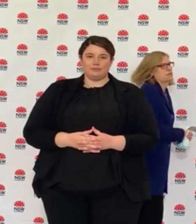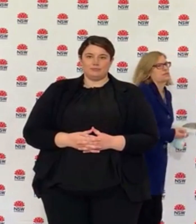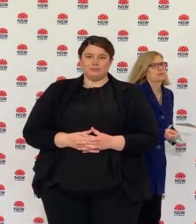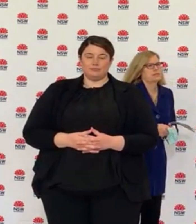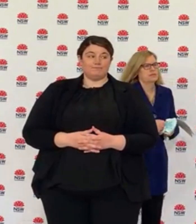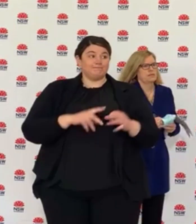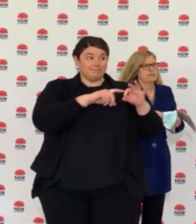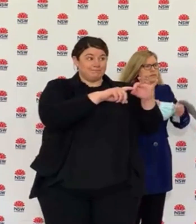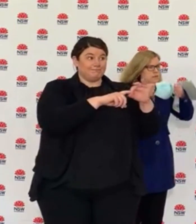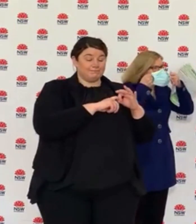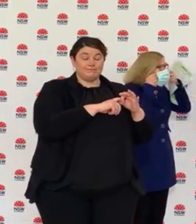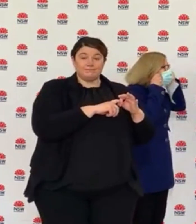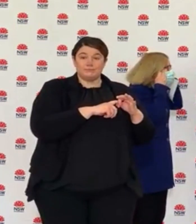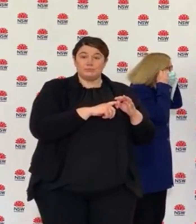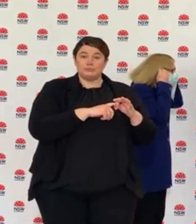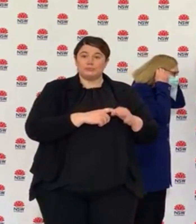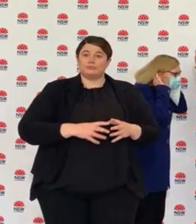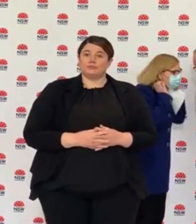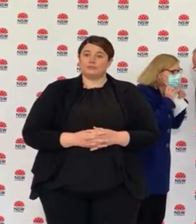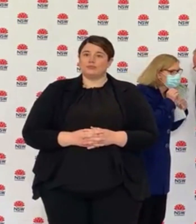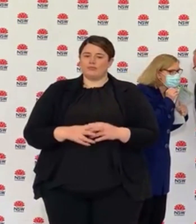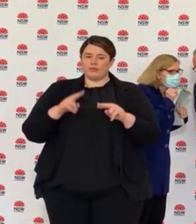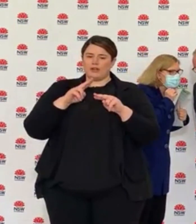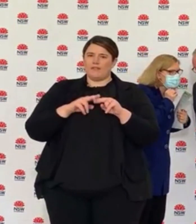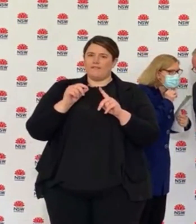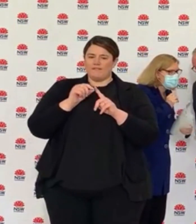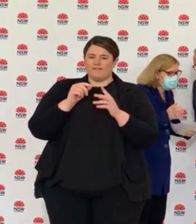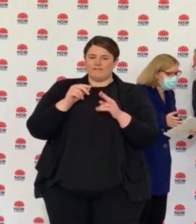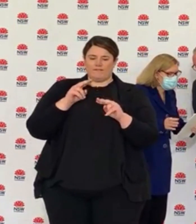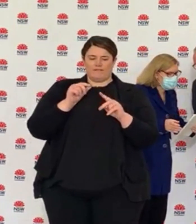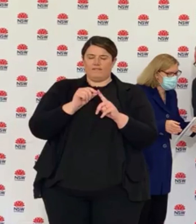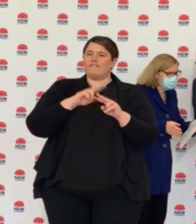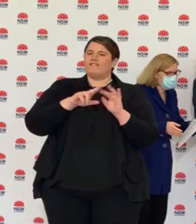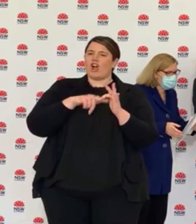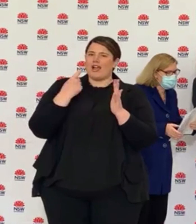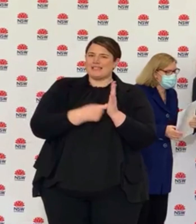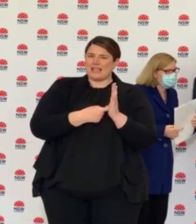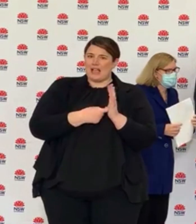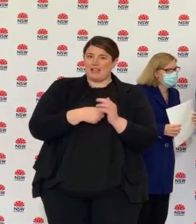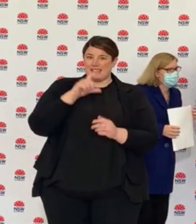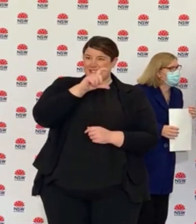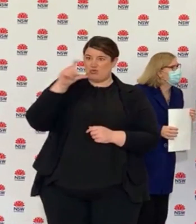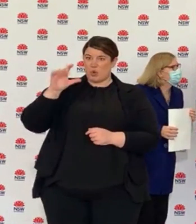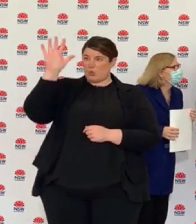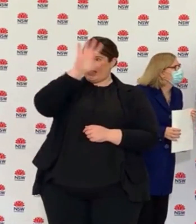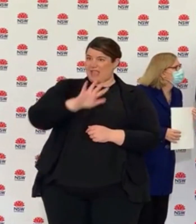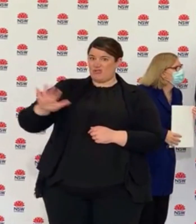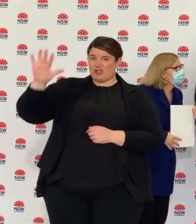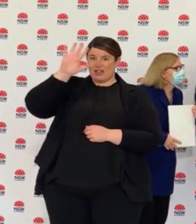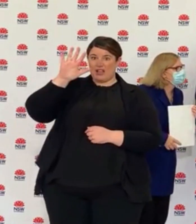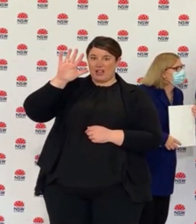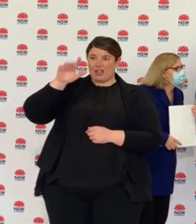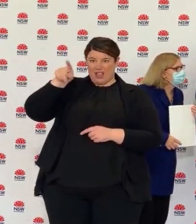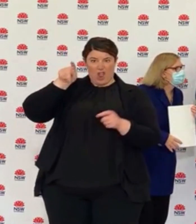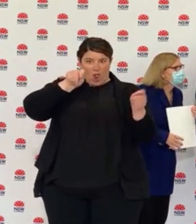are Pfizer doses for the high school kids coming from the Central Coast when the Central Coast is